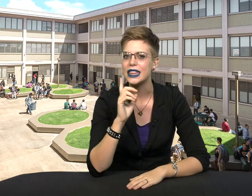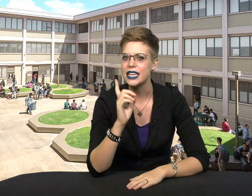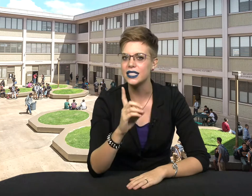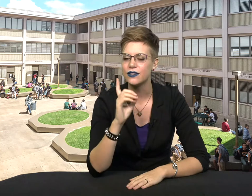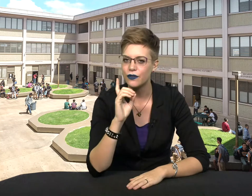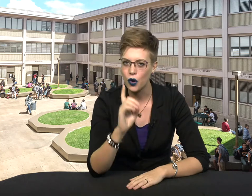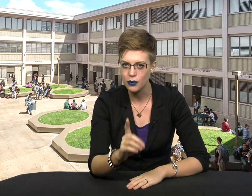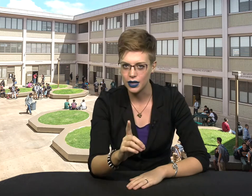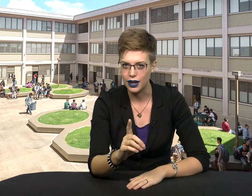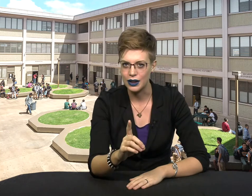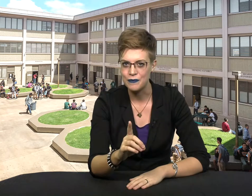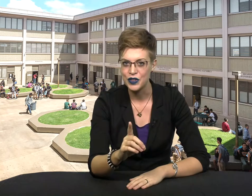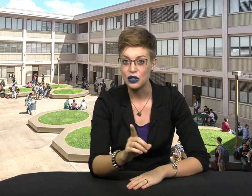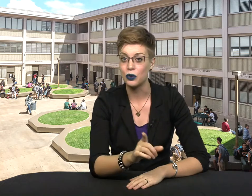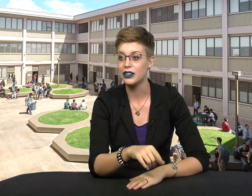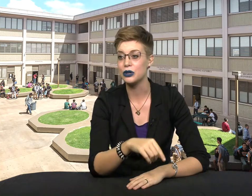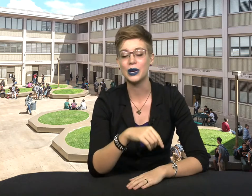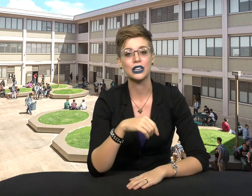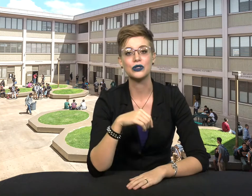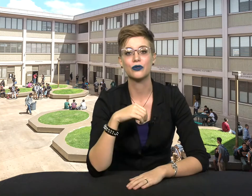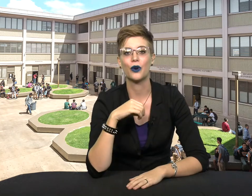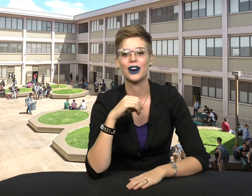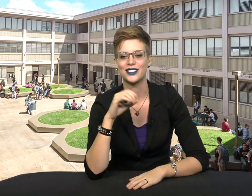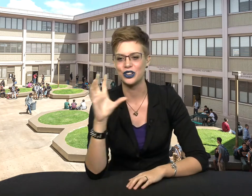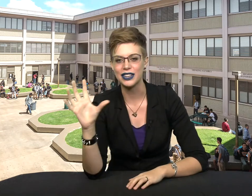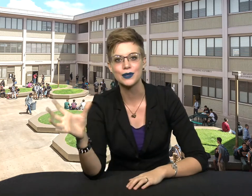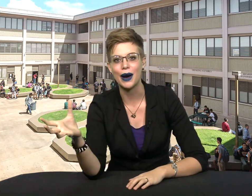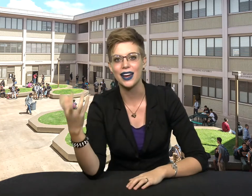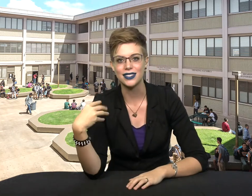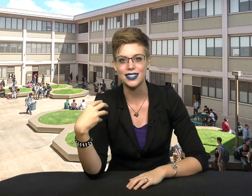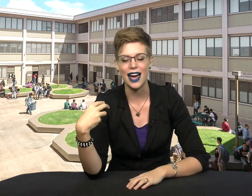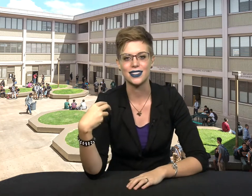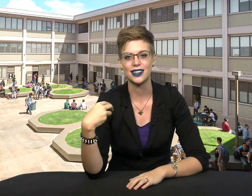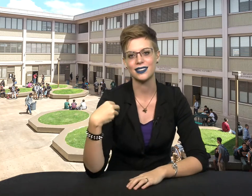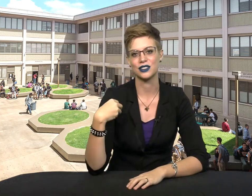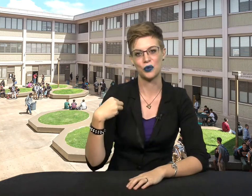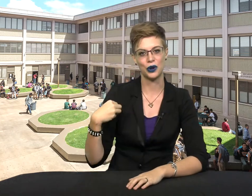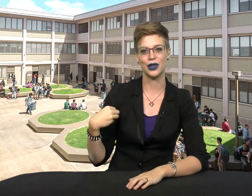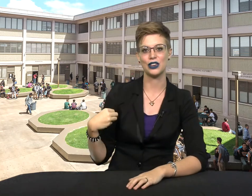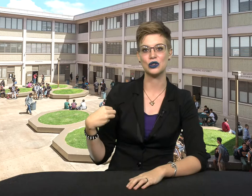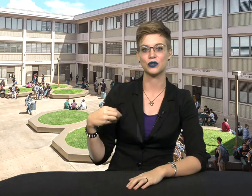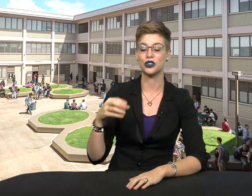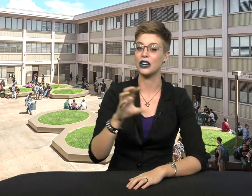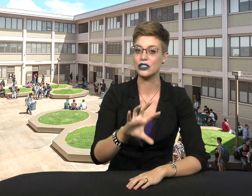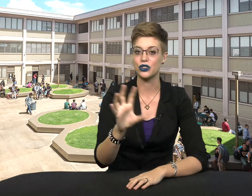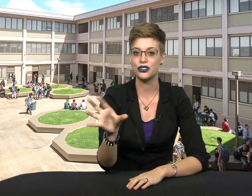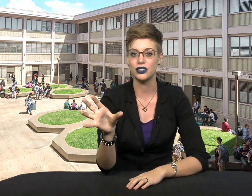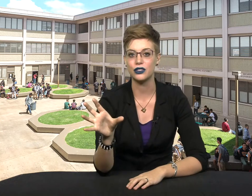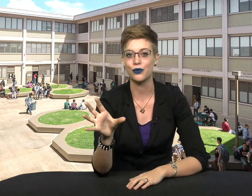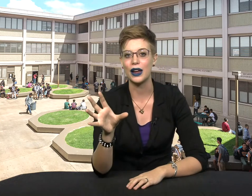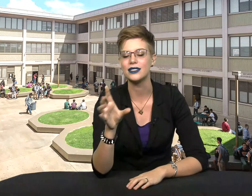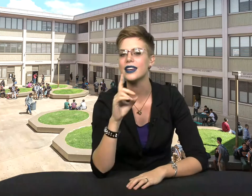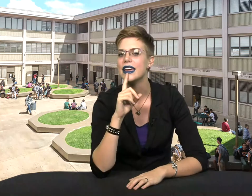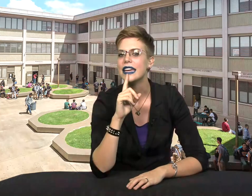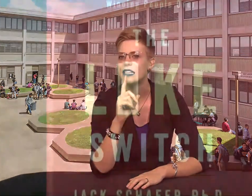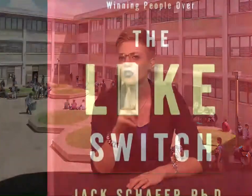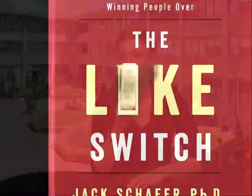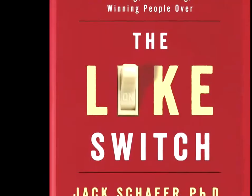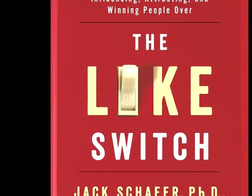this formula, the one we use for turning spies into assets, the one we use for turning strangers into friends, is the one I